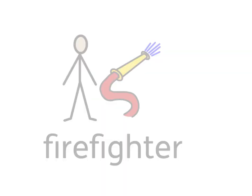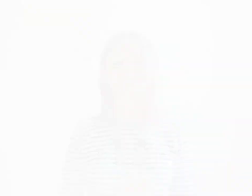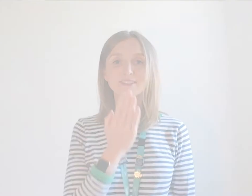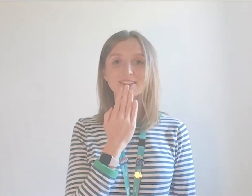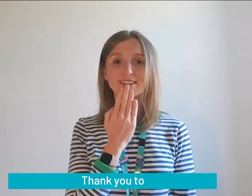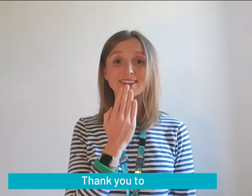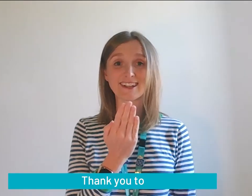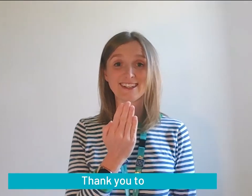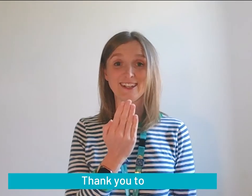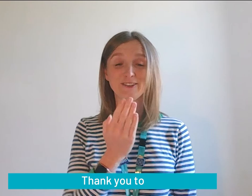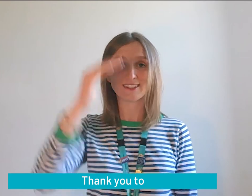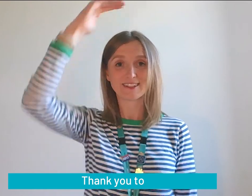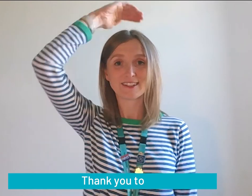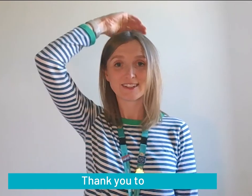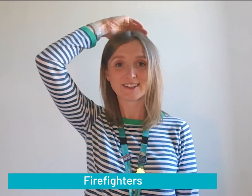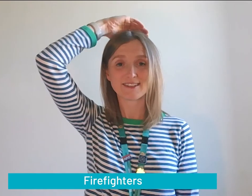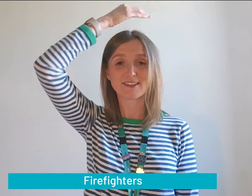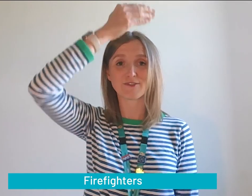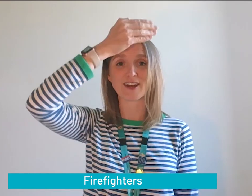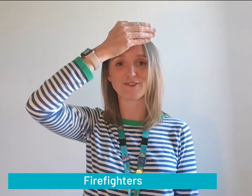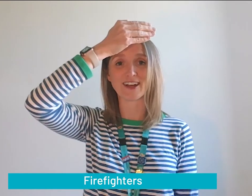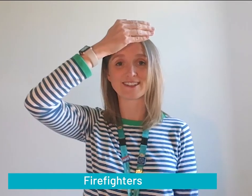Thank you to the firefighters.